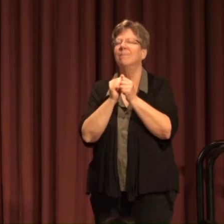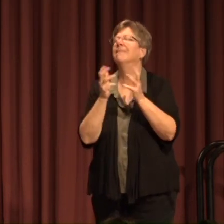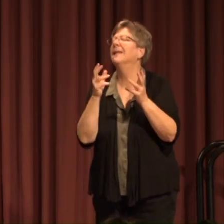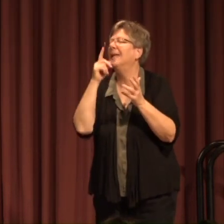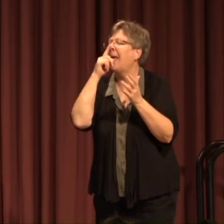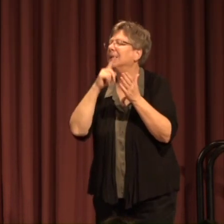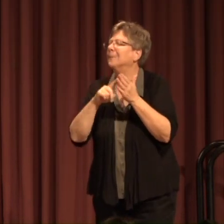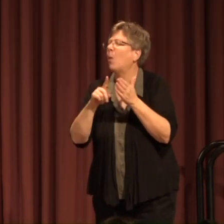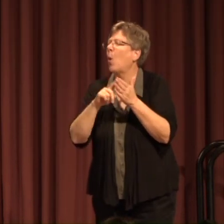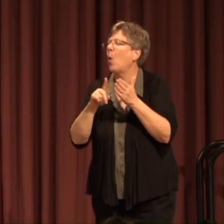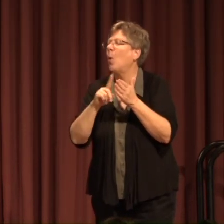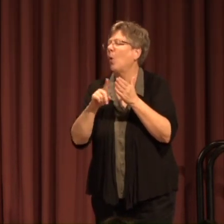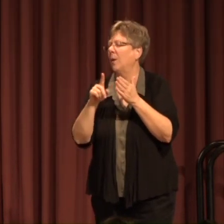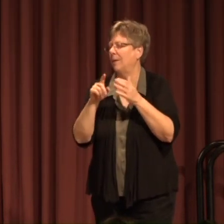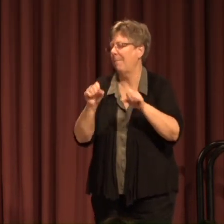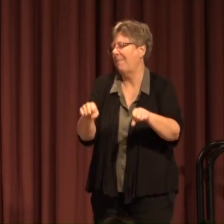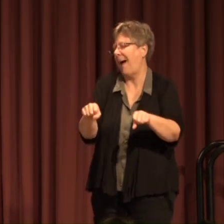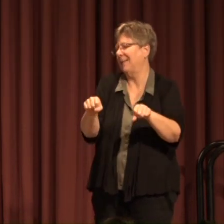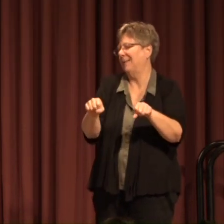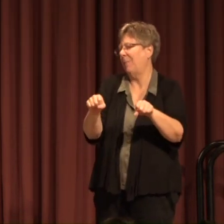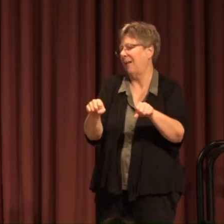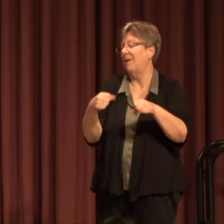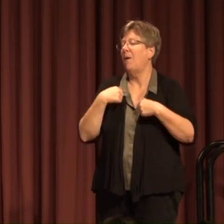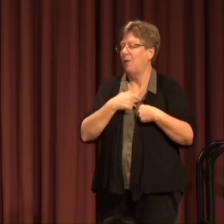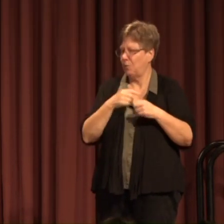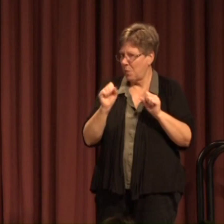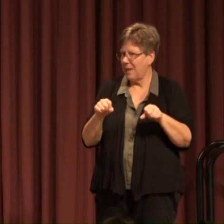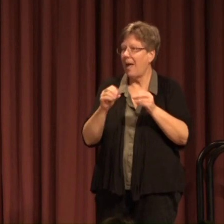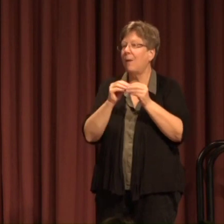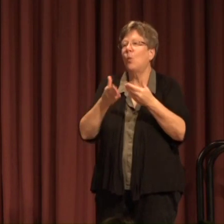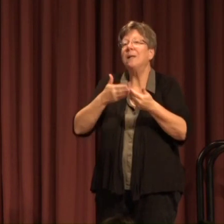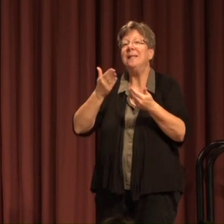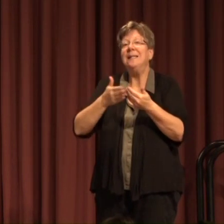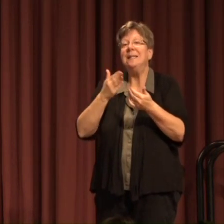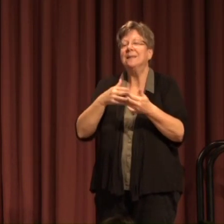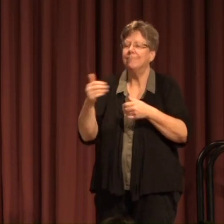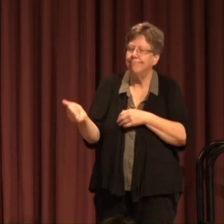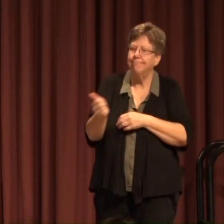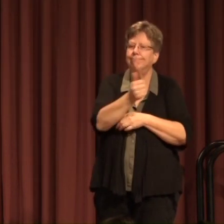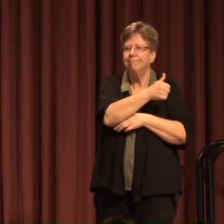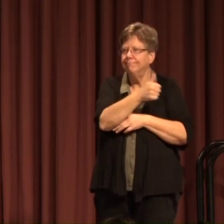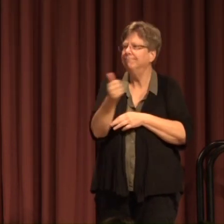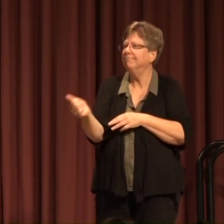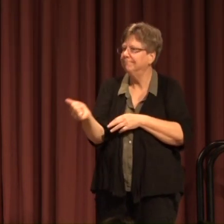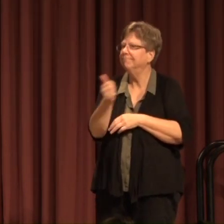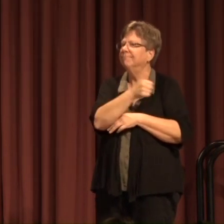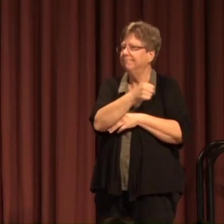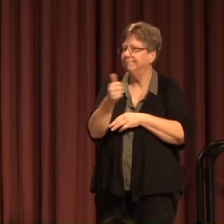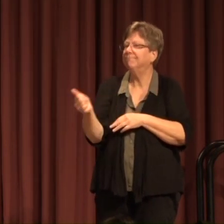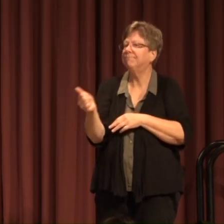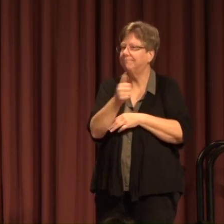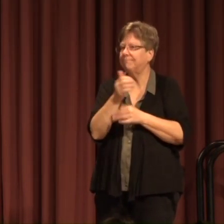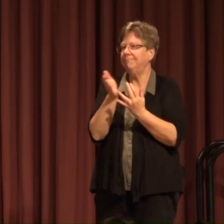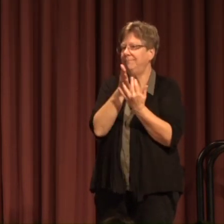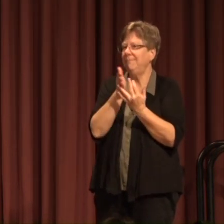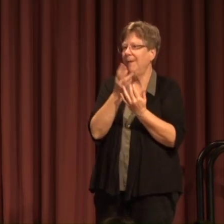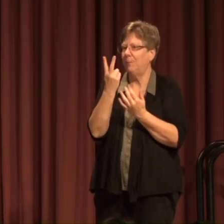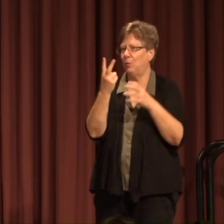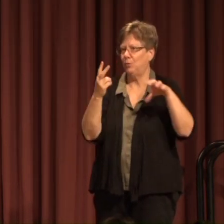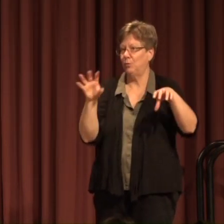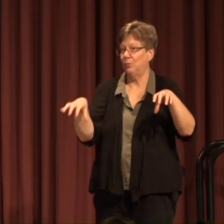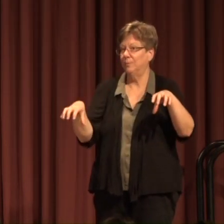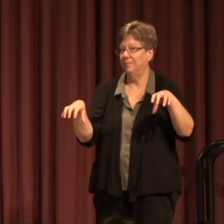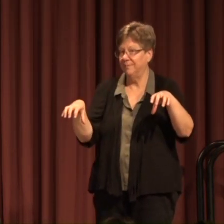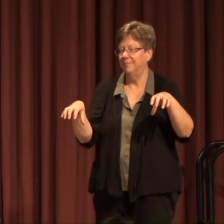Exploring possibilities So that we can more easily Walk across between Between the two campuses